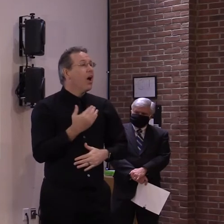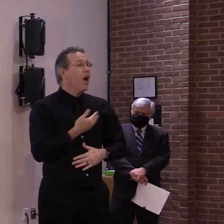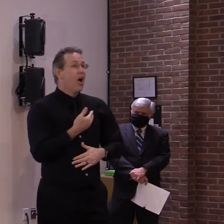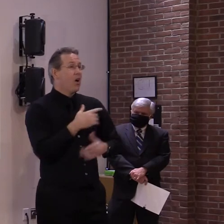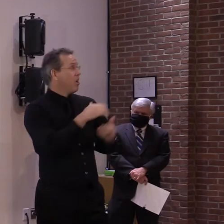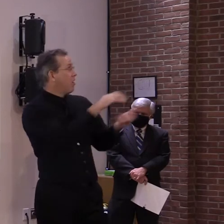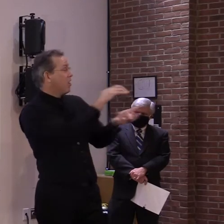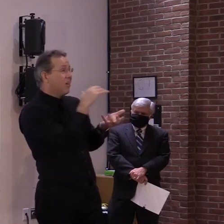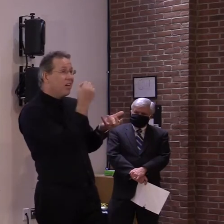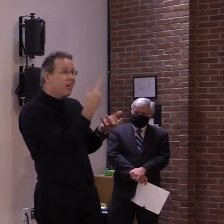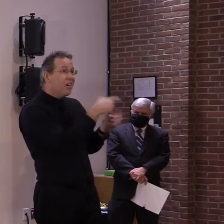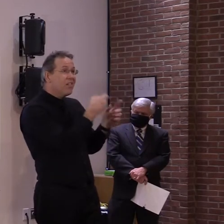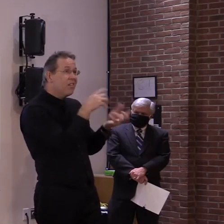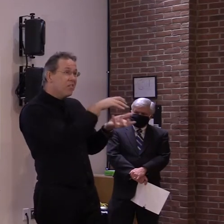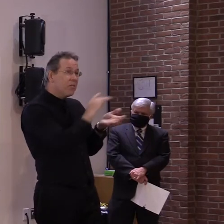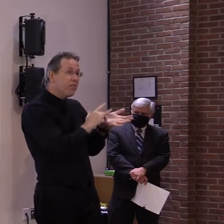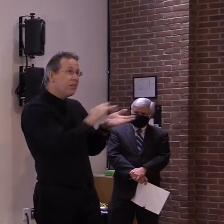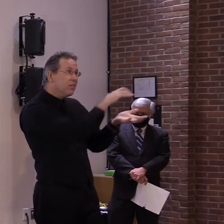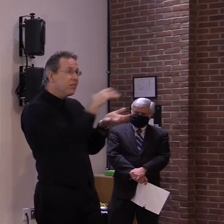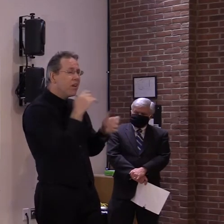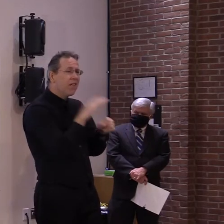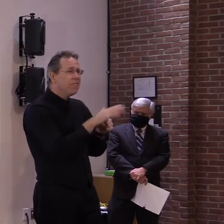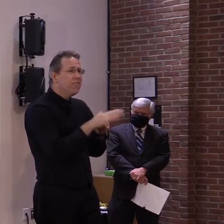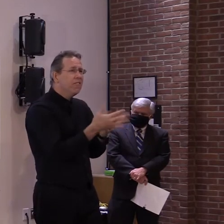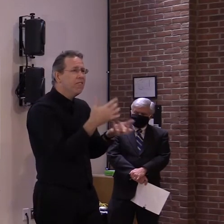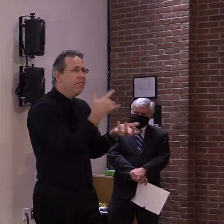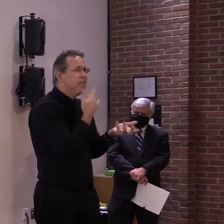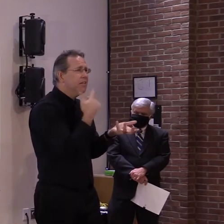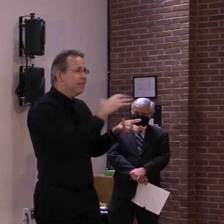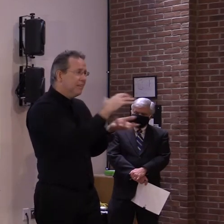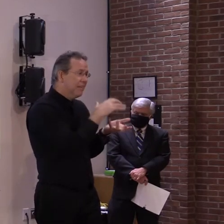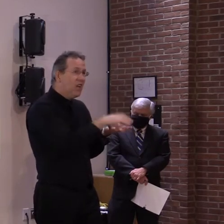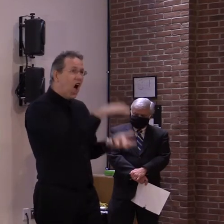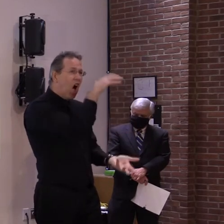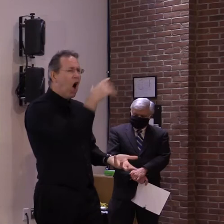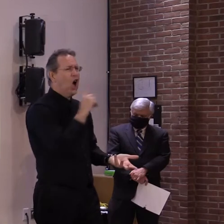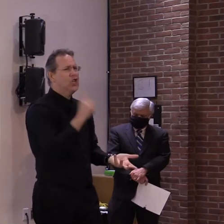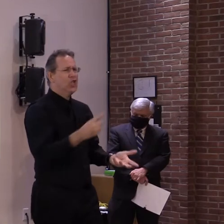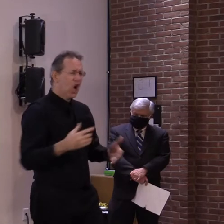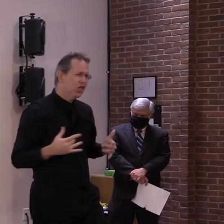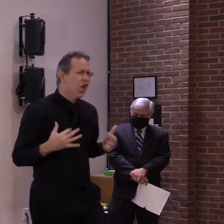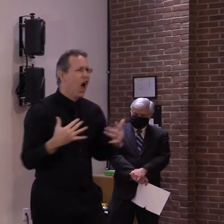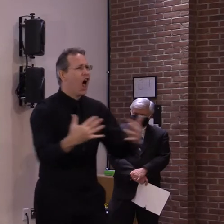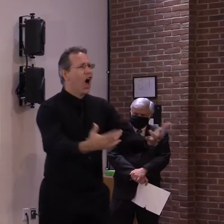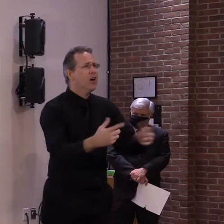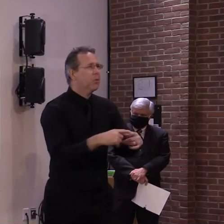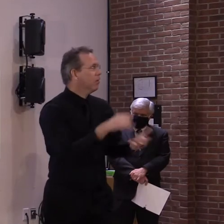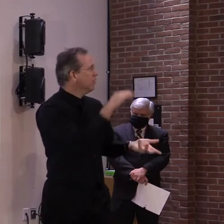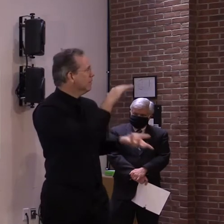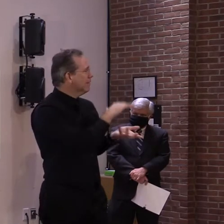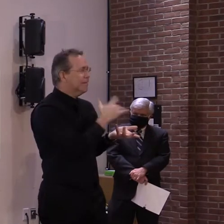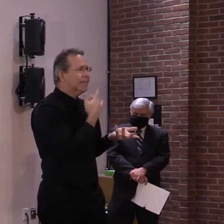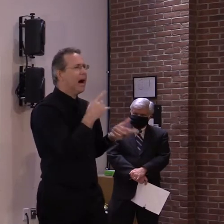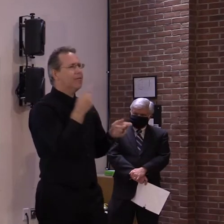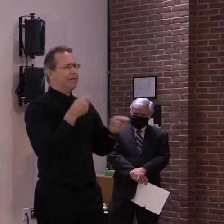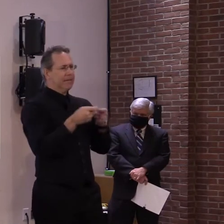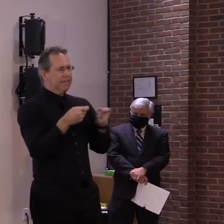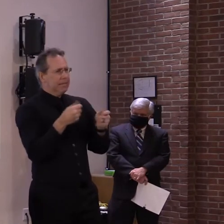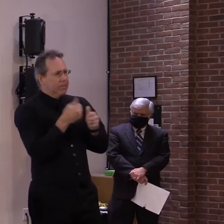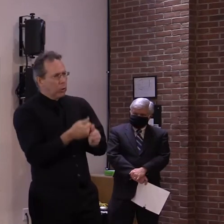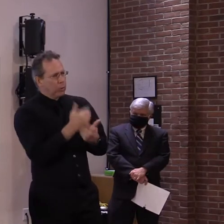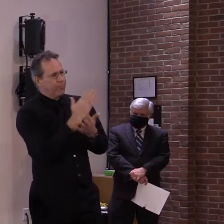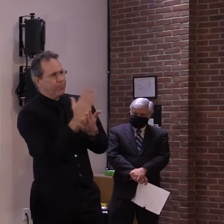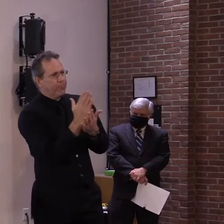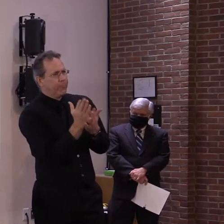more supply, we'll get through that band much quicker, and then we'll move on to the next band. So I don't believe that